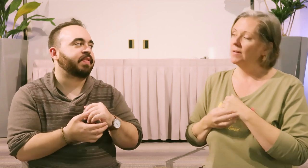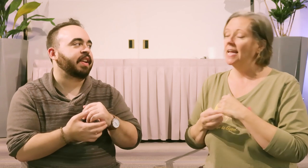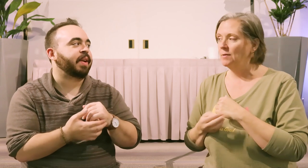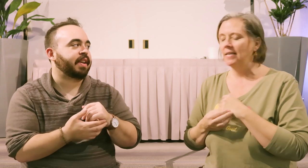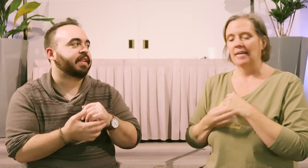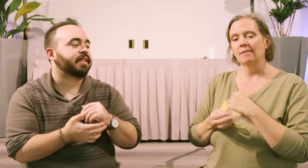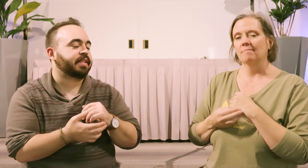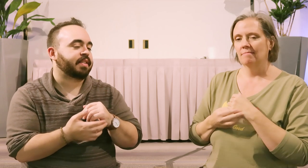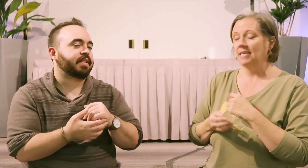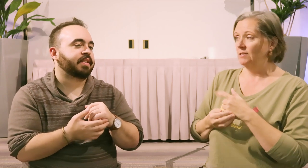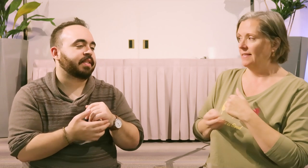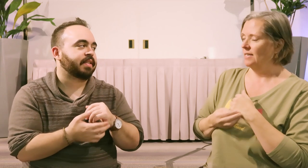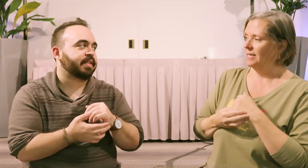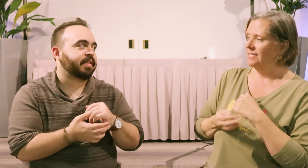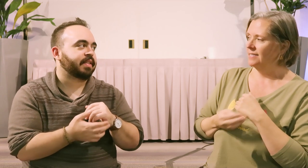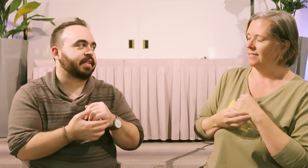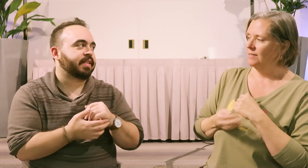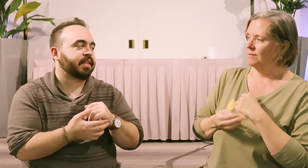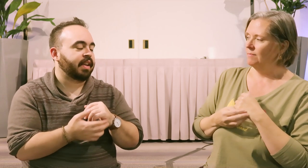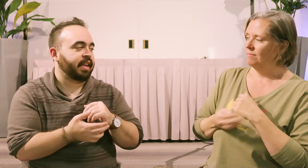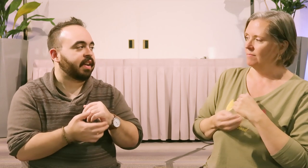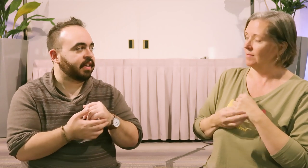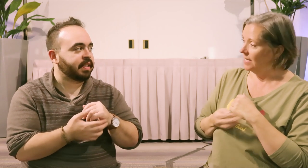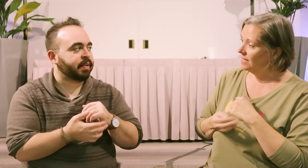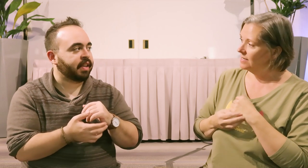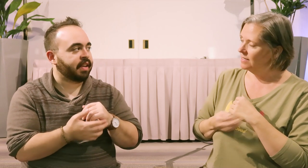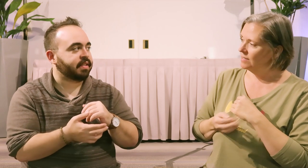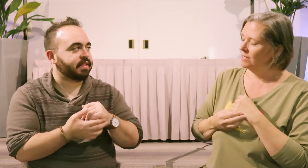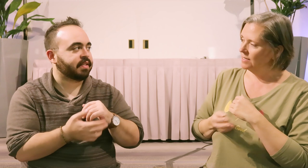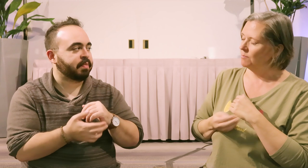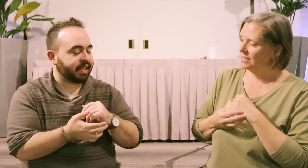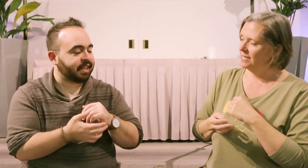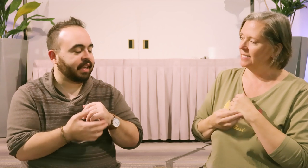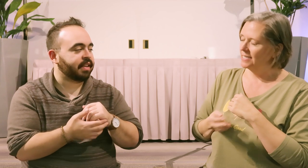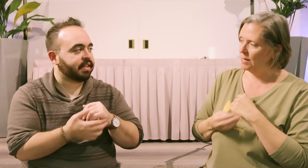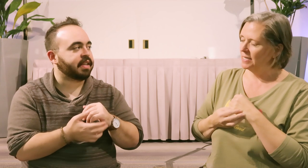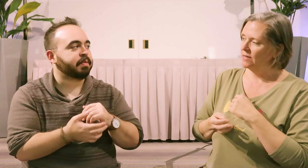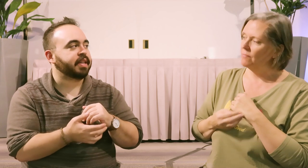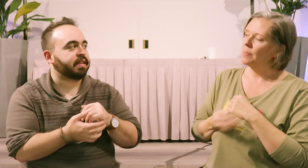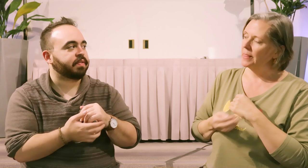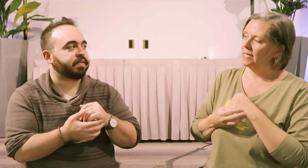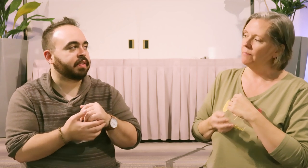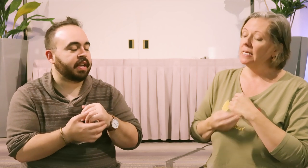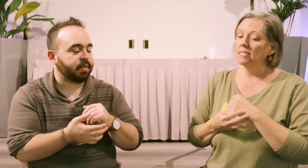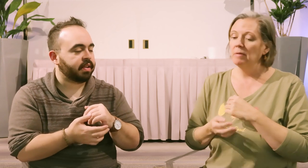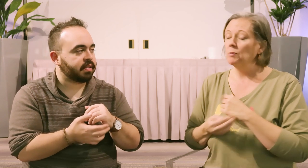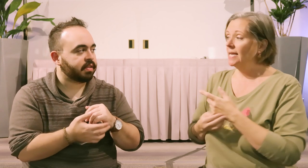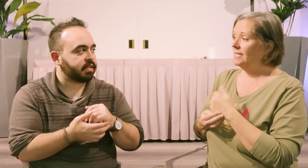anyway. Anyway, yeah. Can you say that and mean it? Yeah. Yeah. deeply and completely accept myself. Yeah. Some people can't